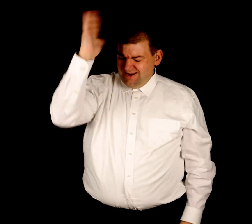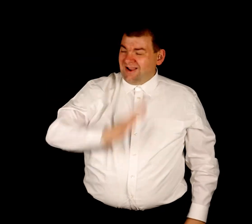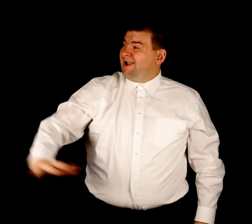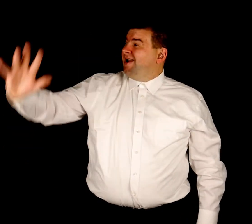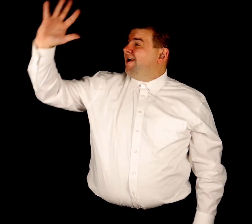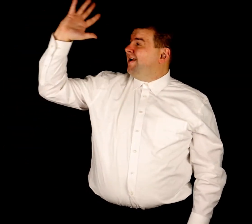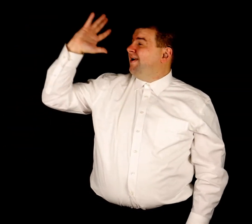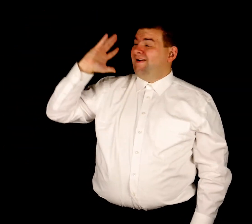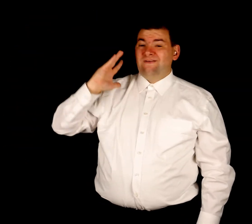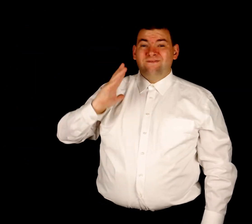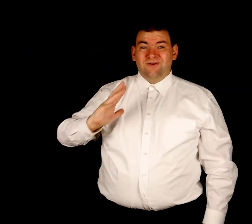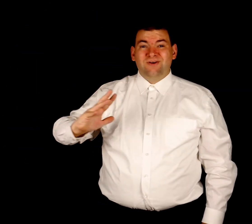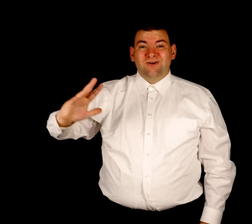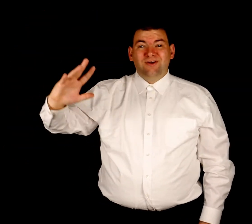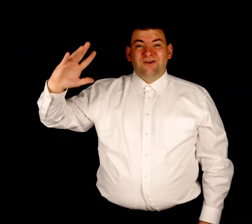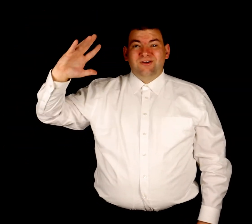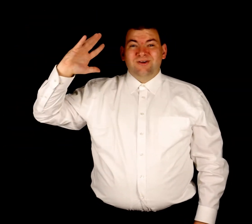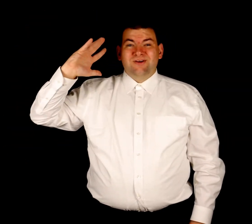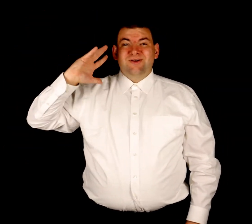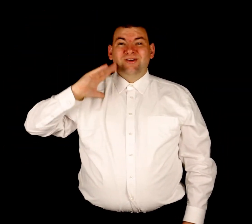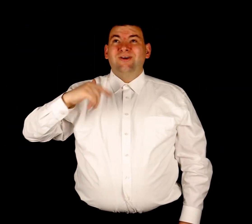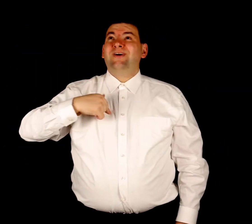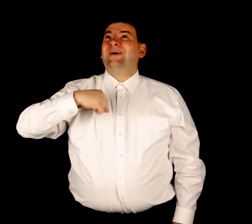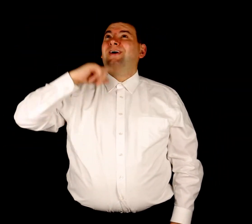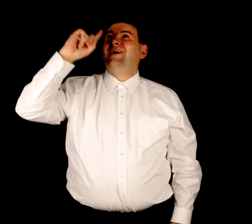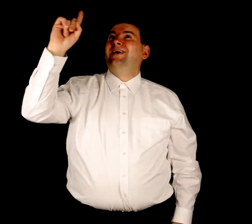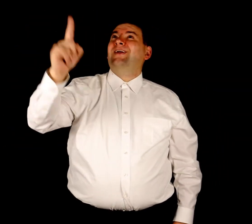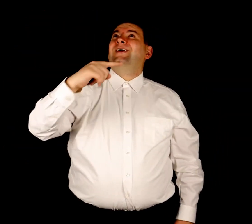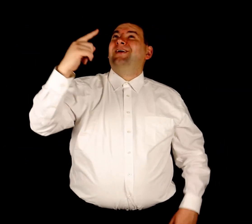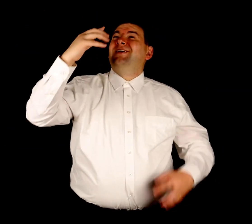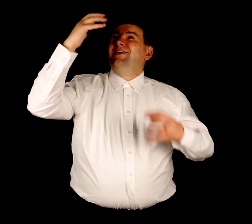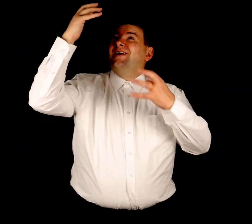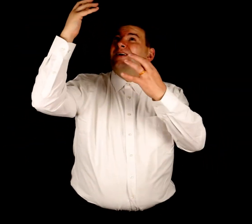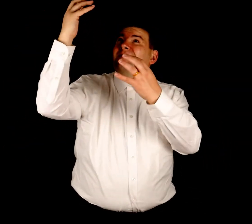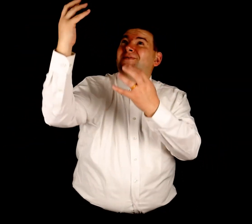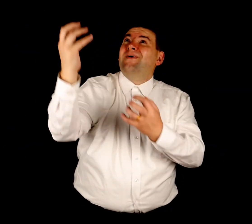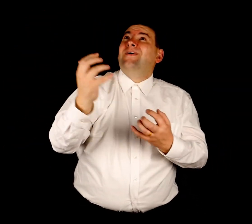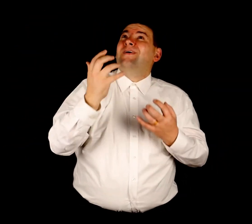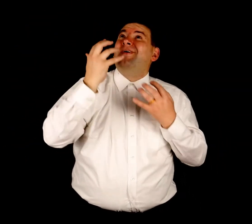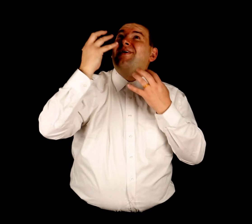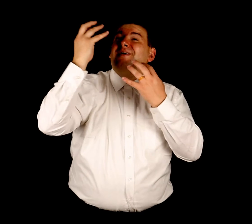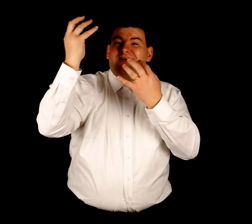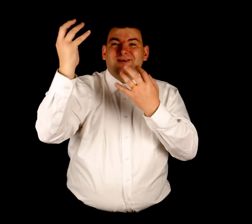ever And I just wanted